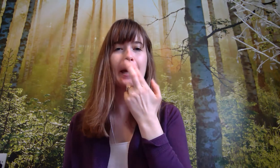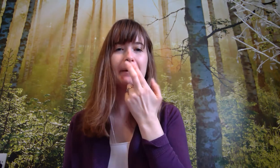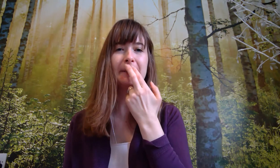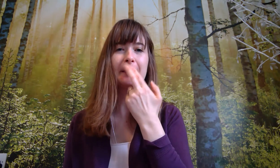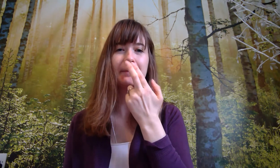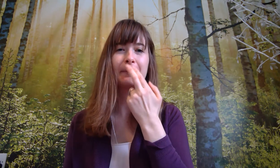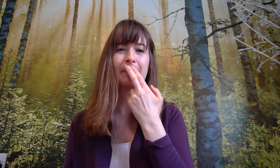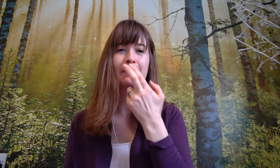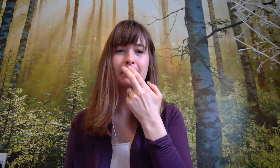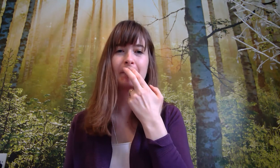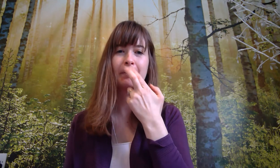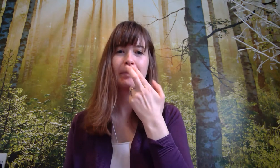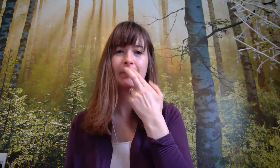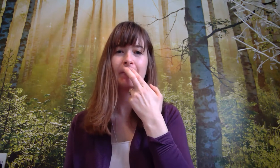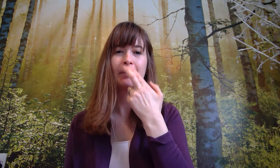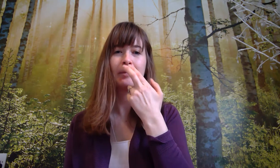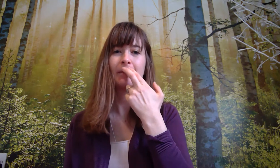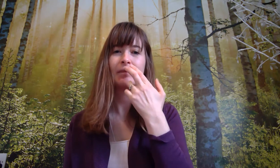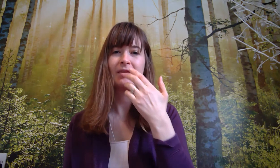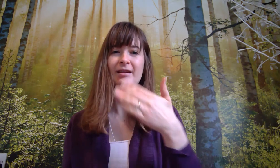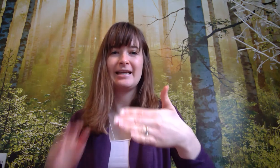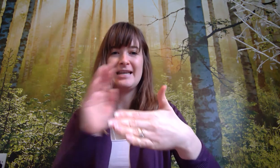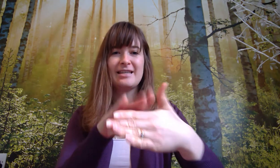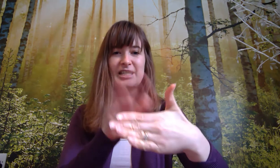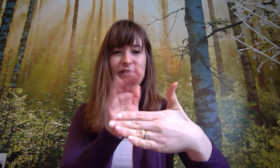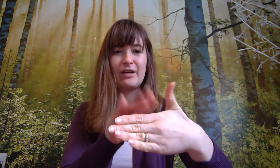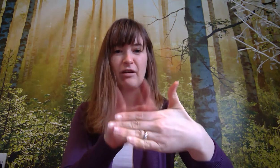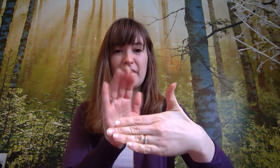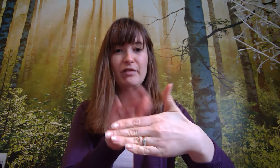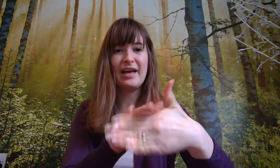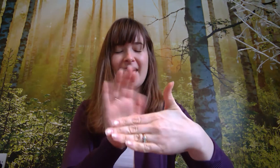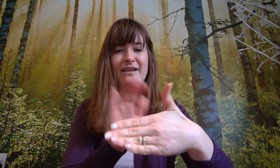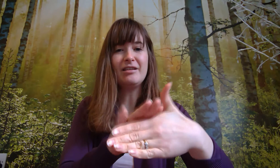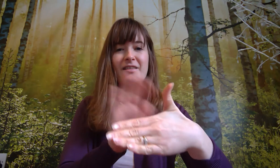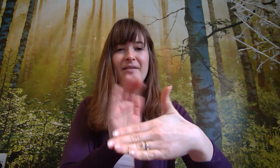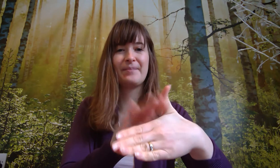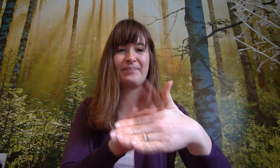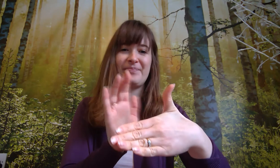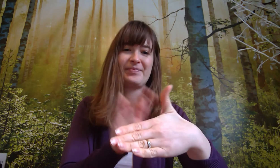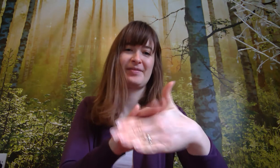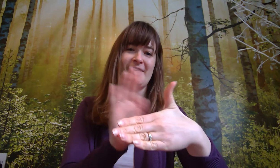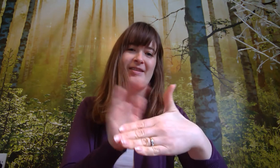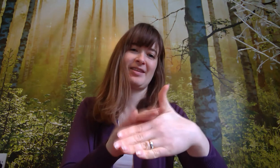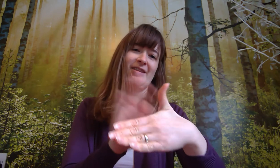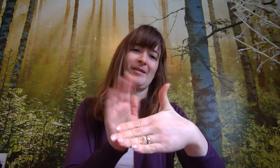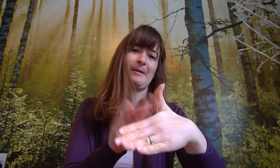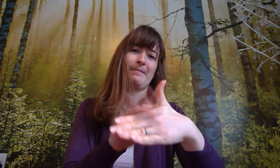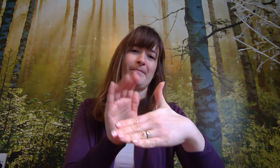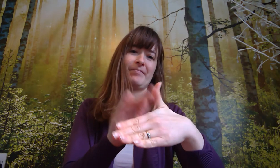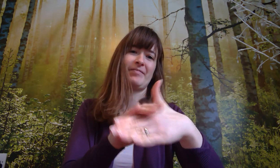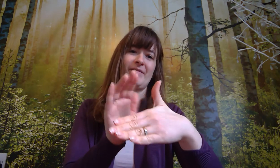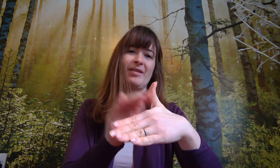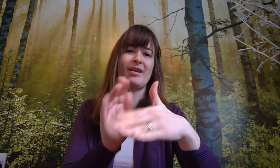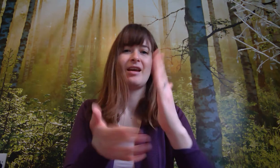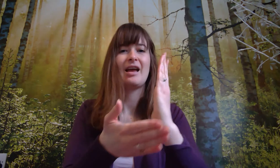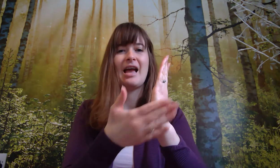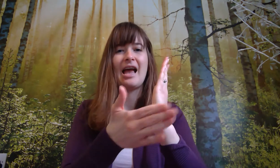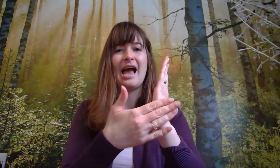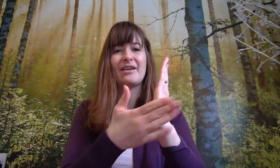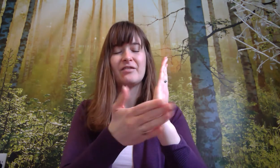nose index finger on the other hand and on